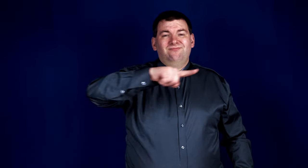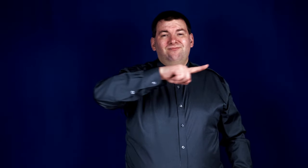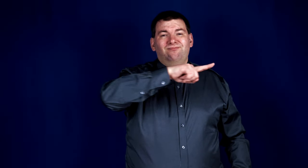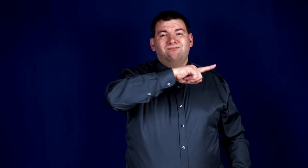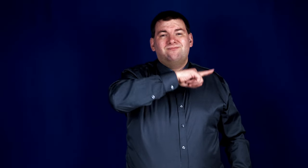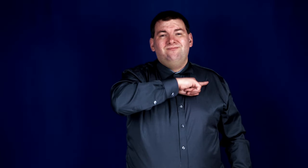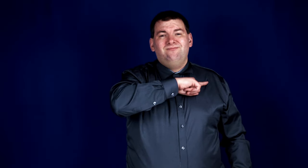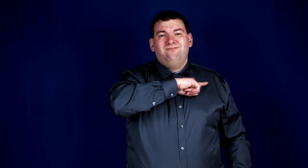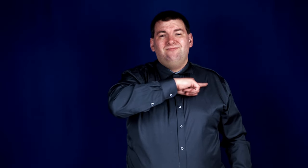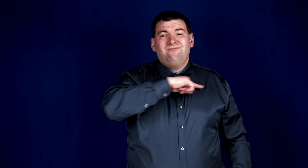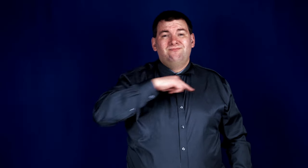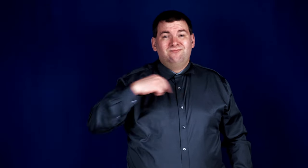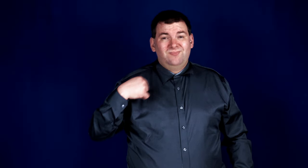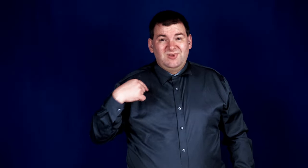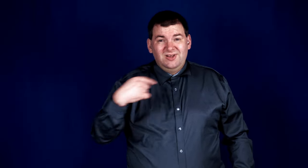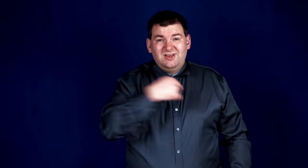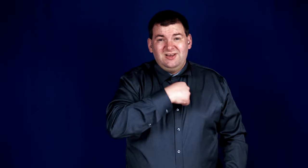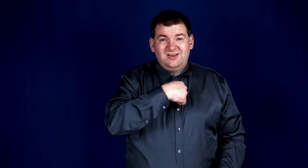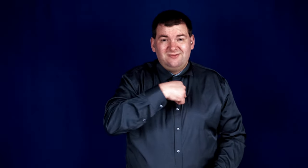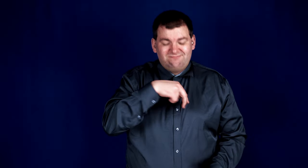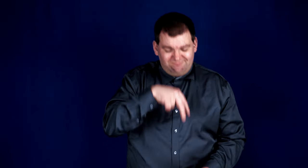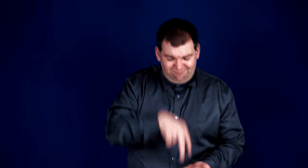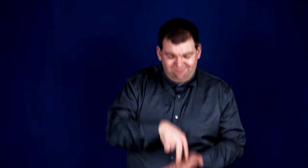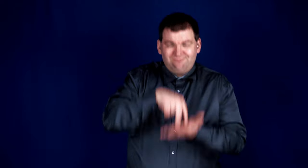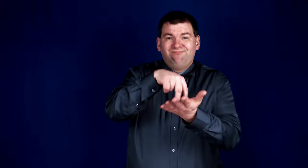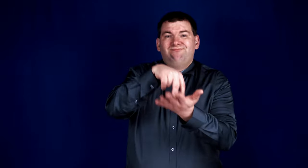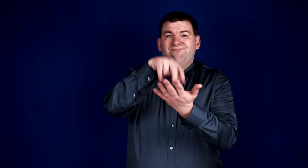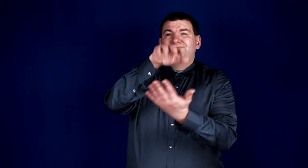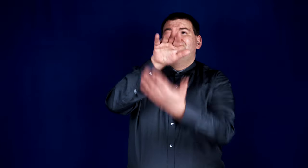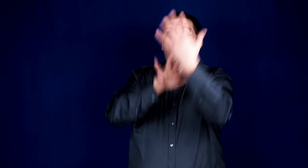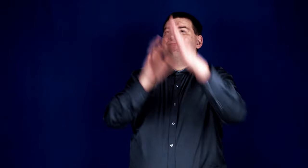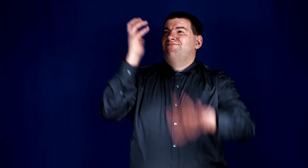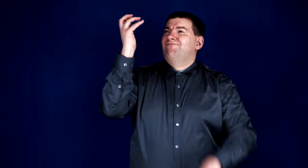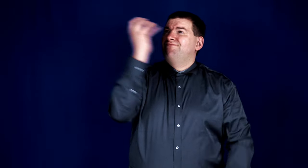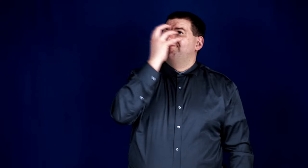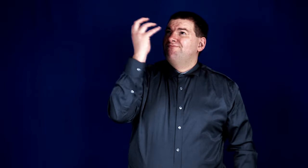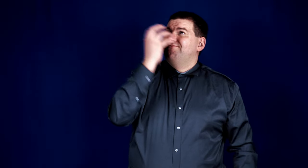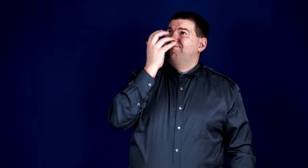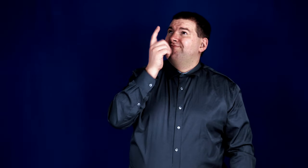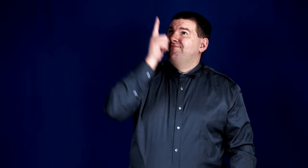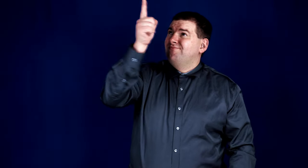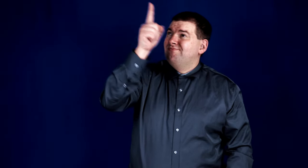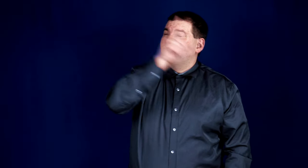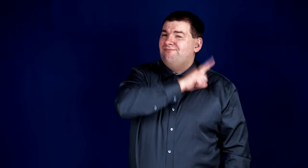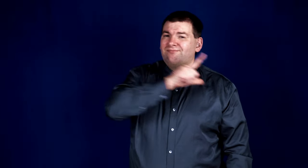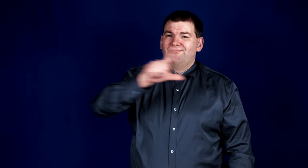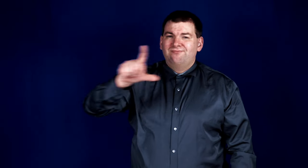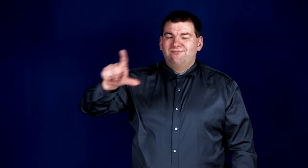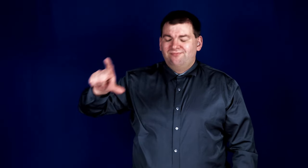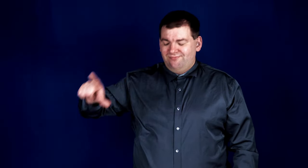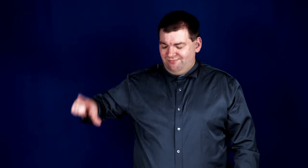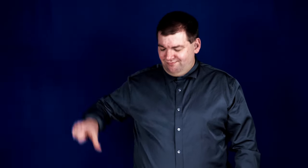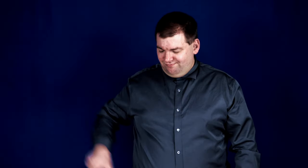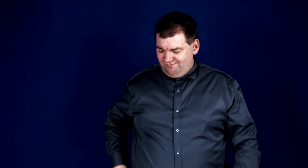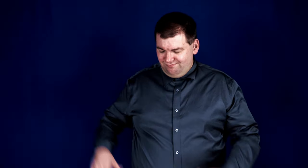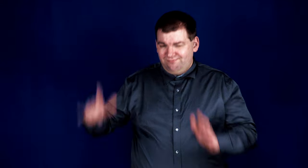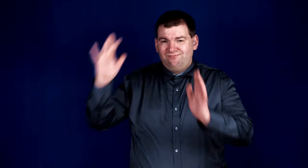We stand in awe of you,